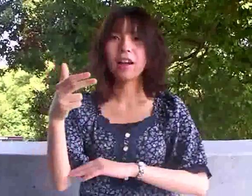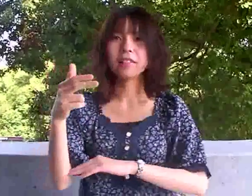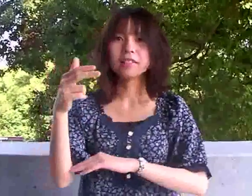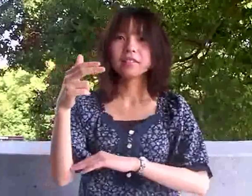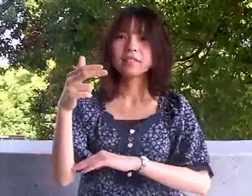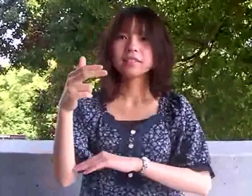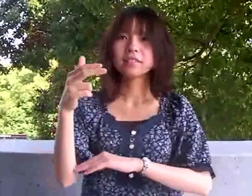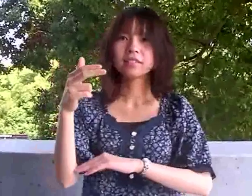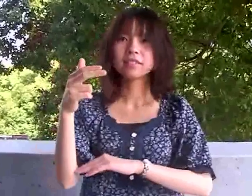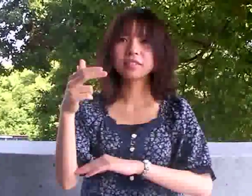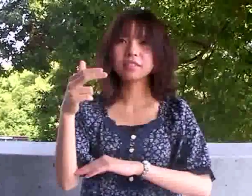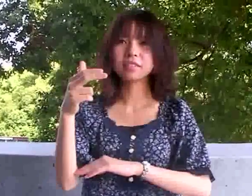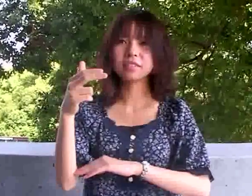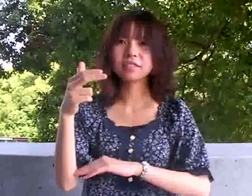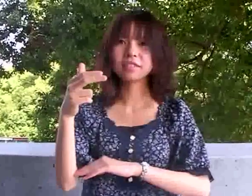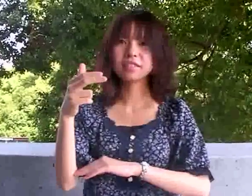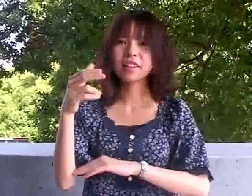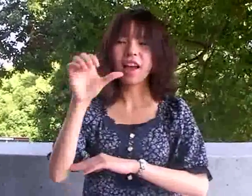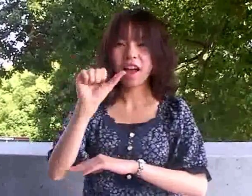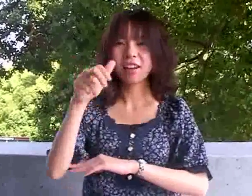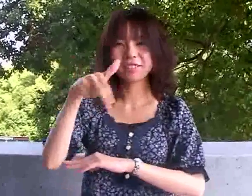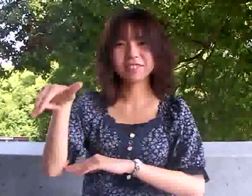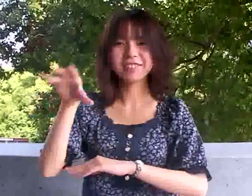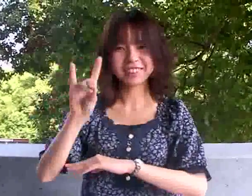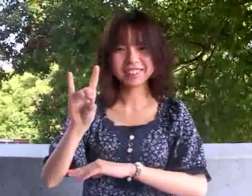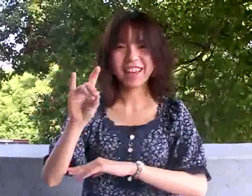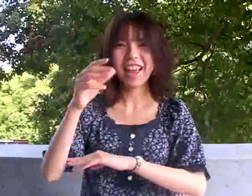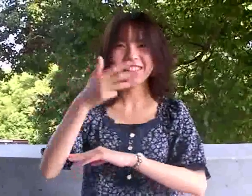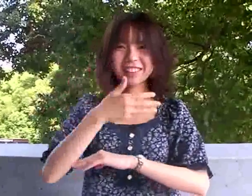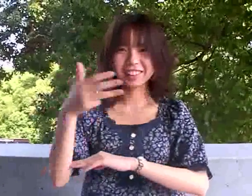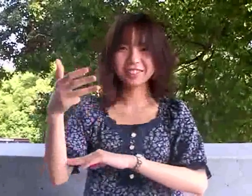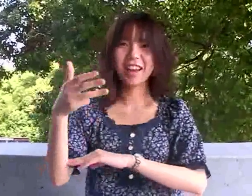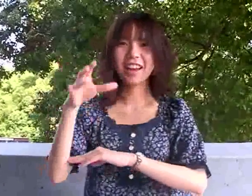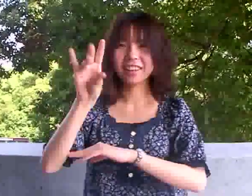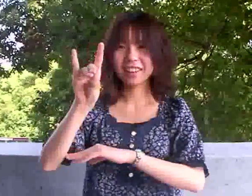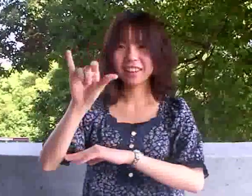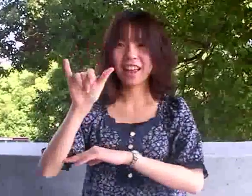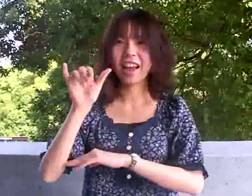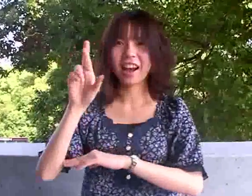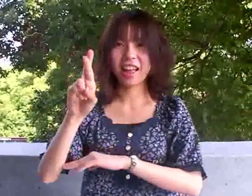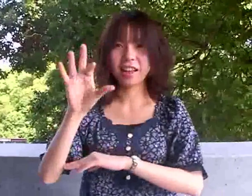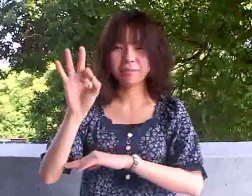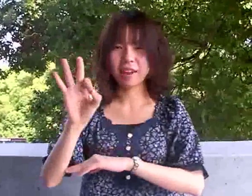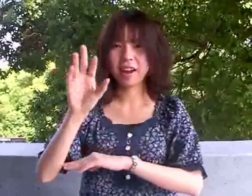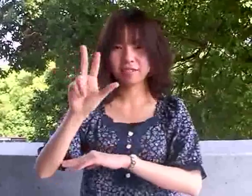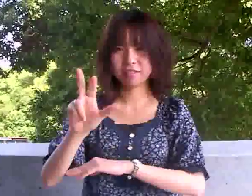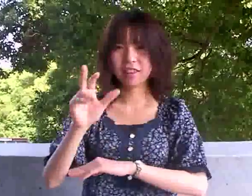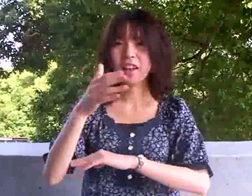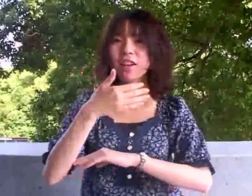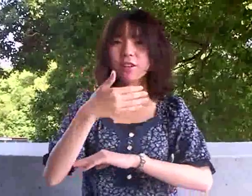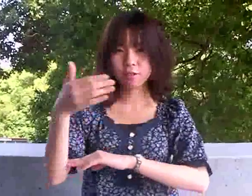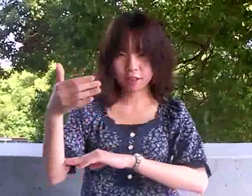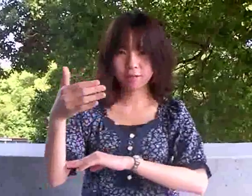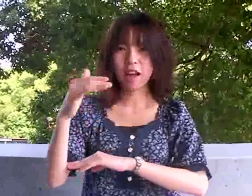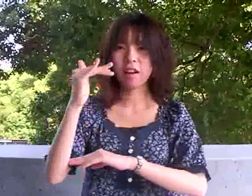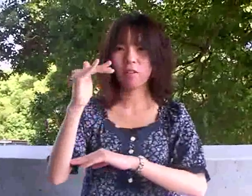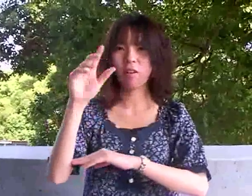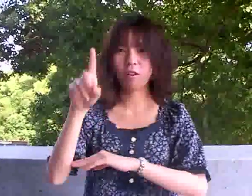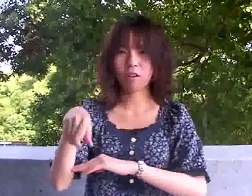place was red bean. Eighth place was caramel, and ninth place was coffee. However, it seems that green tea